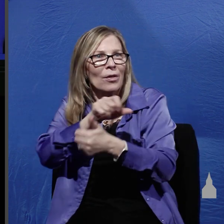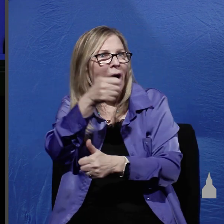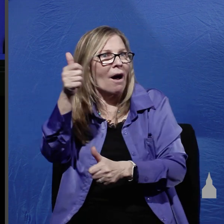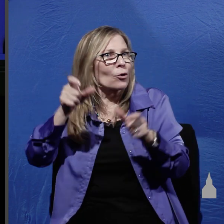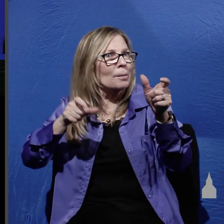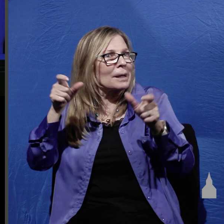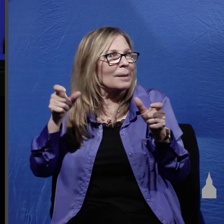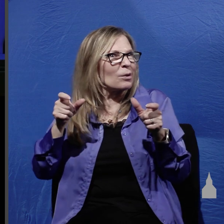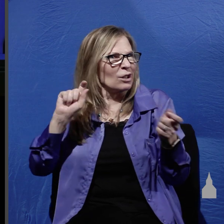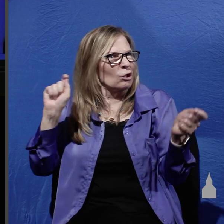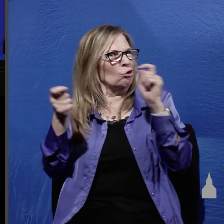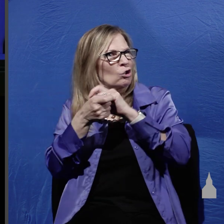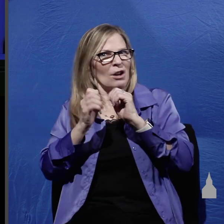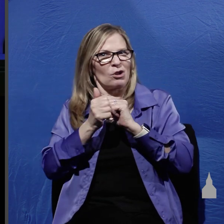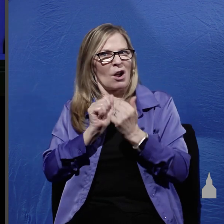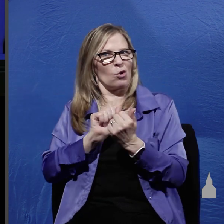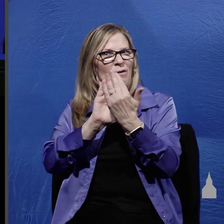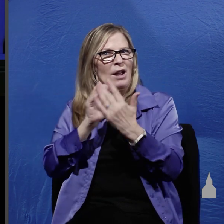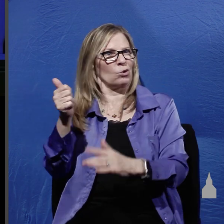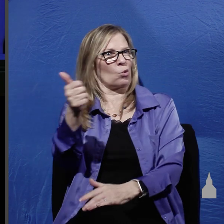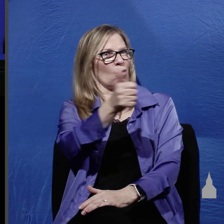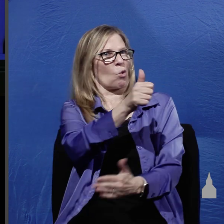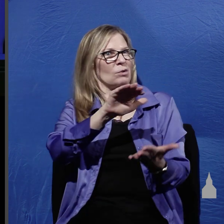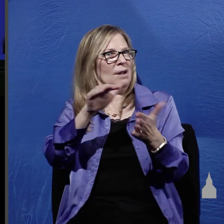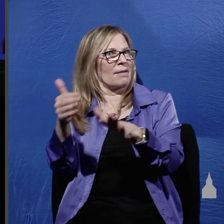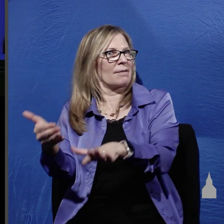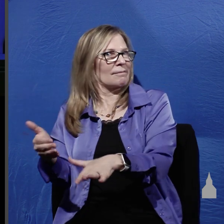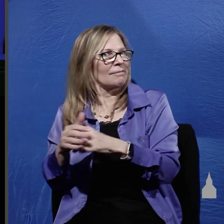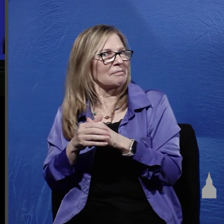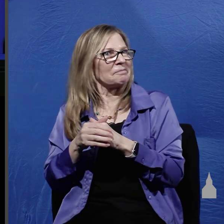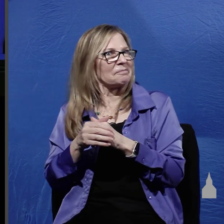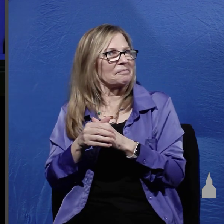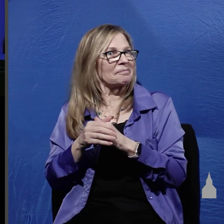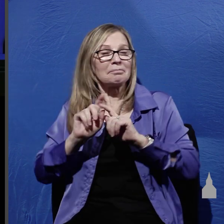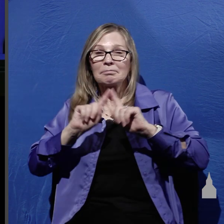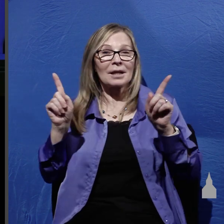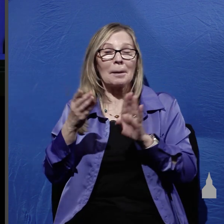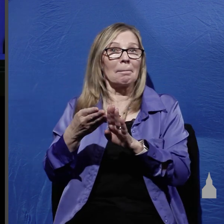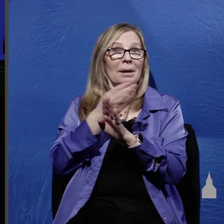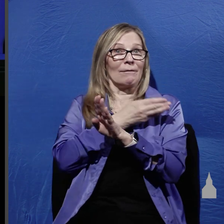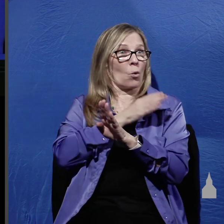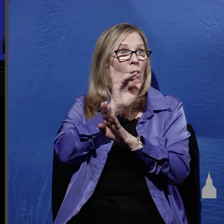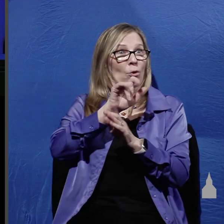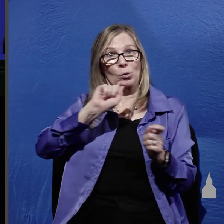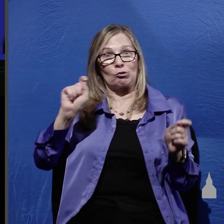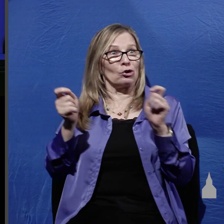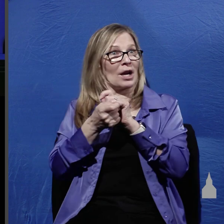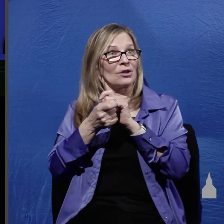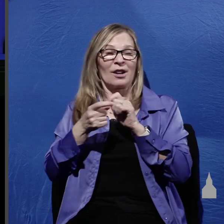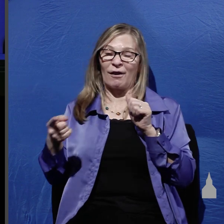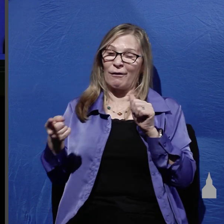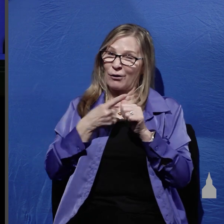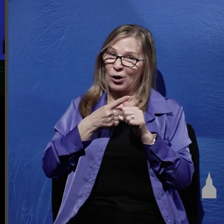face your own mortality and death but before any of these changes can occur you first have to be persuaded